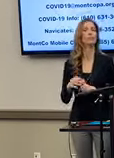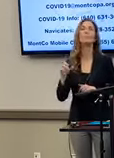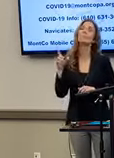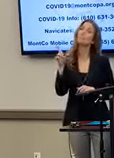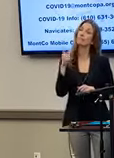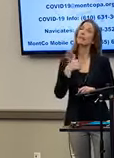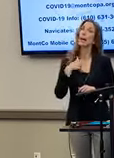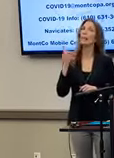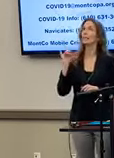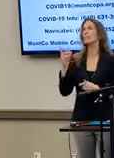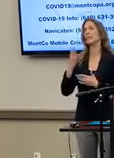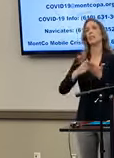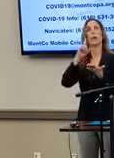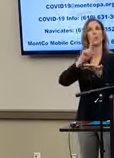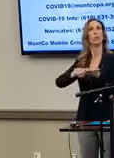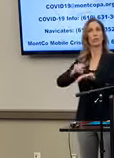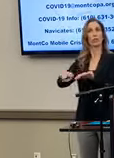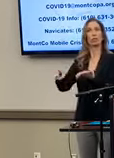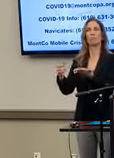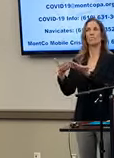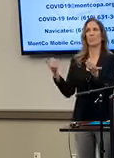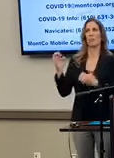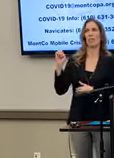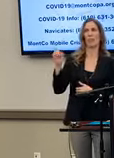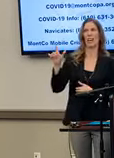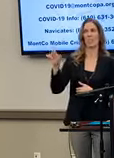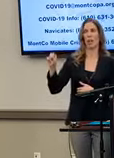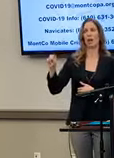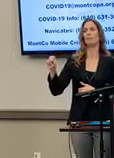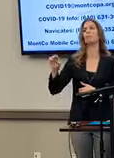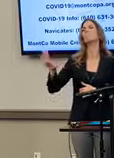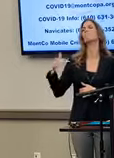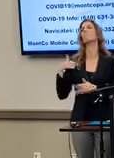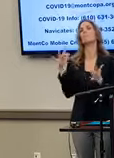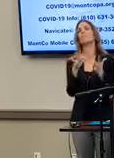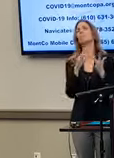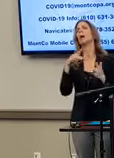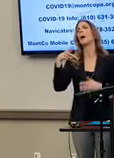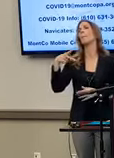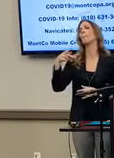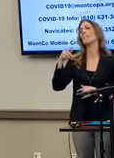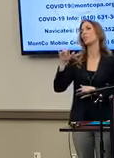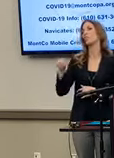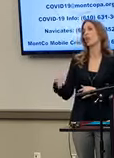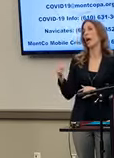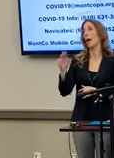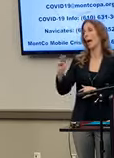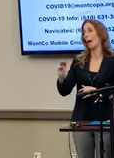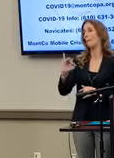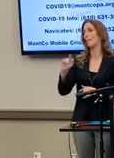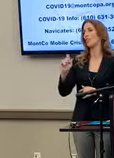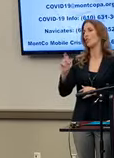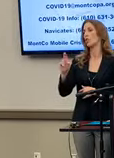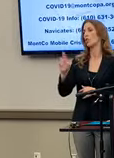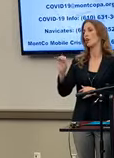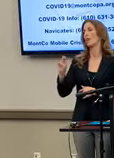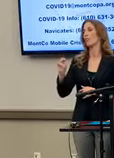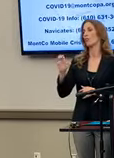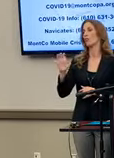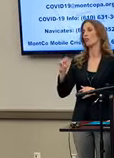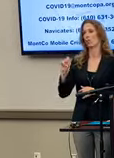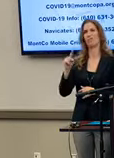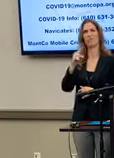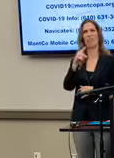research separate from Exelon and reached out to PJM Interconnection, which is the entity that runs the grid here.